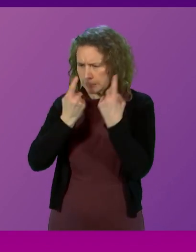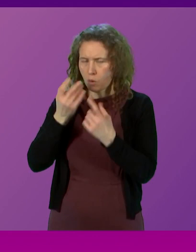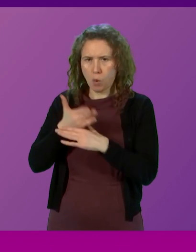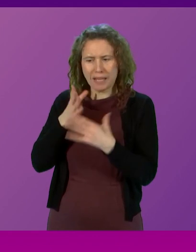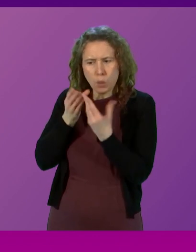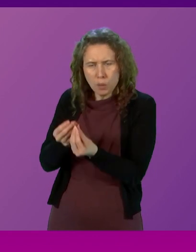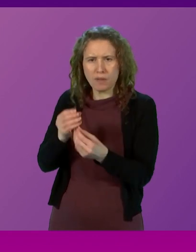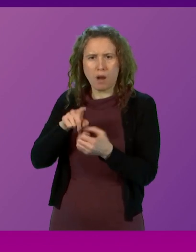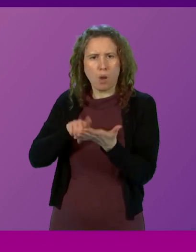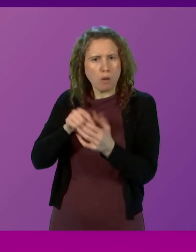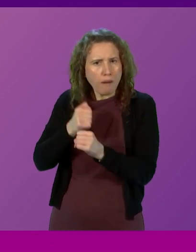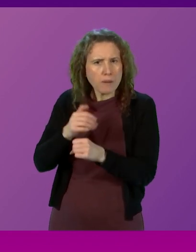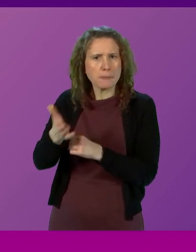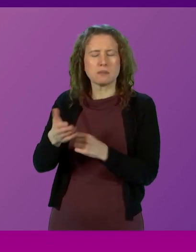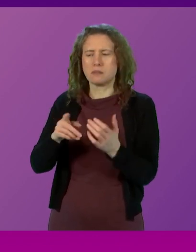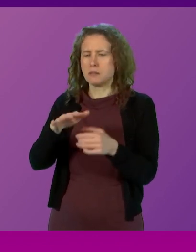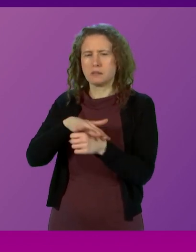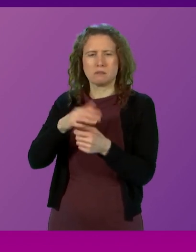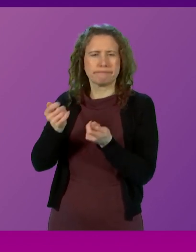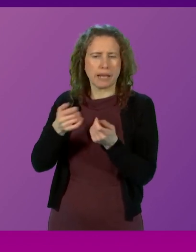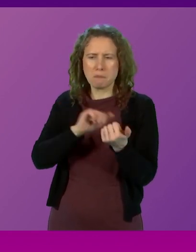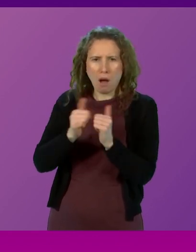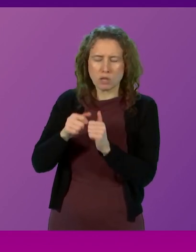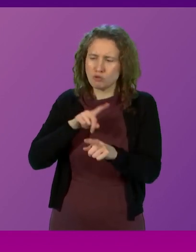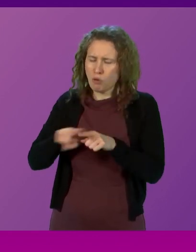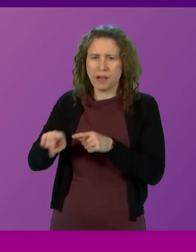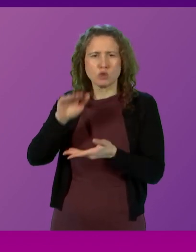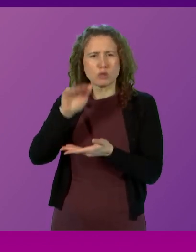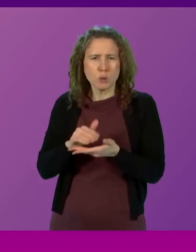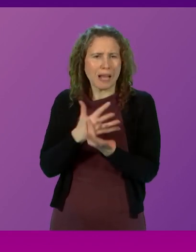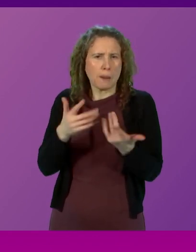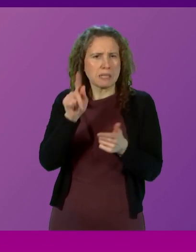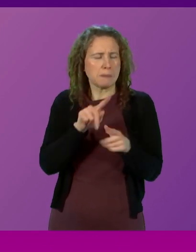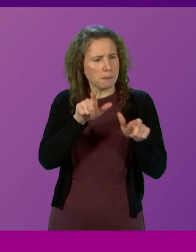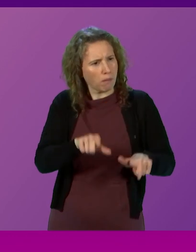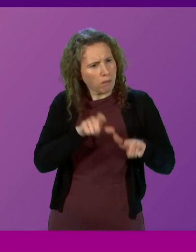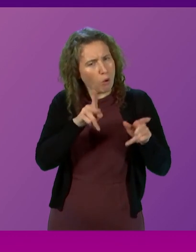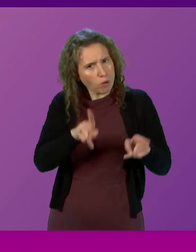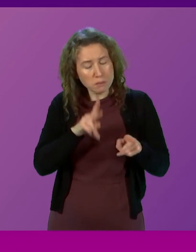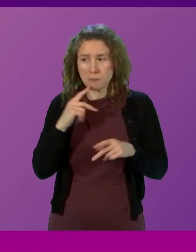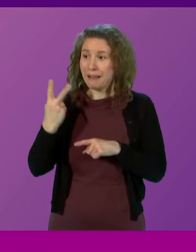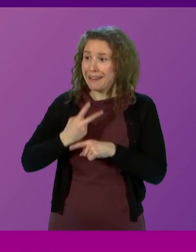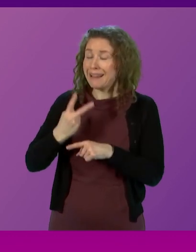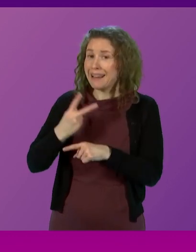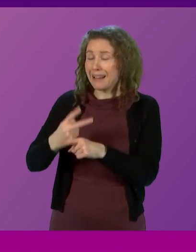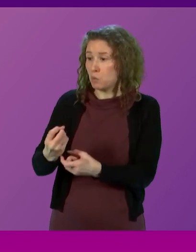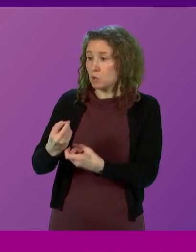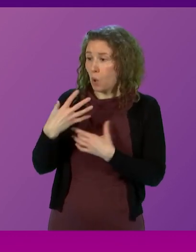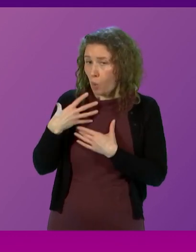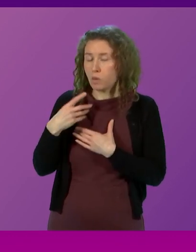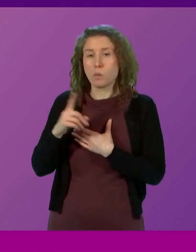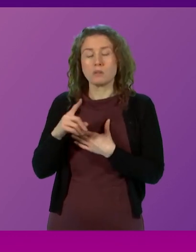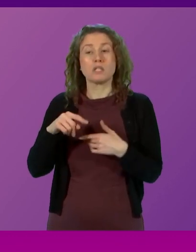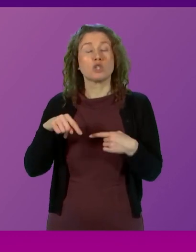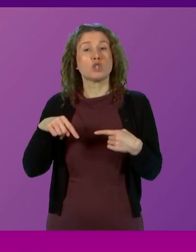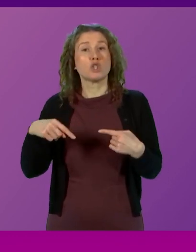with local government and partners to try to secure those reductions but the key thing that we keep on being told is the challenge